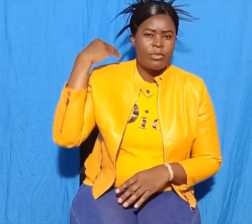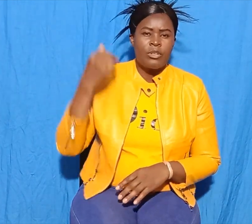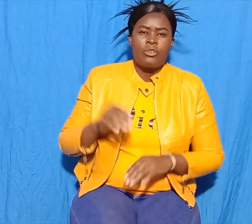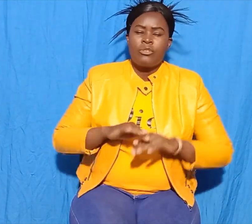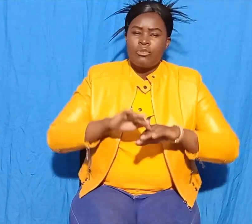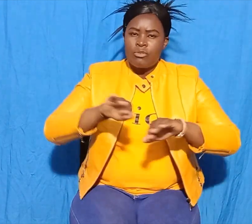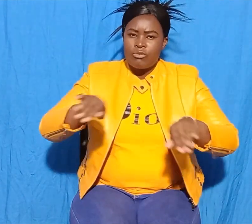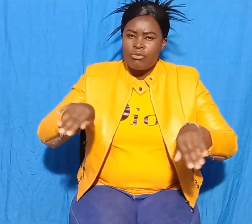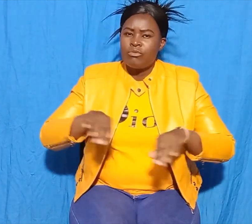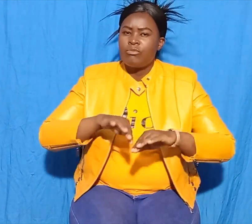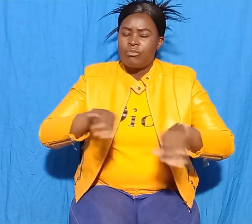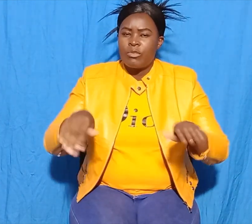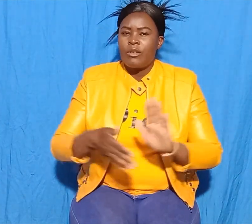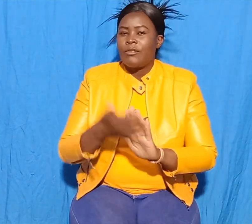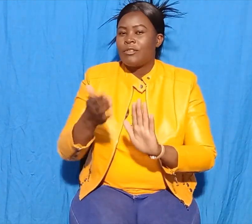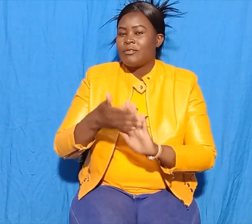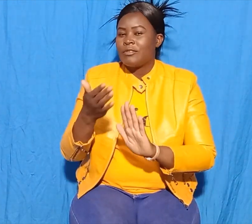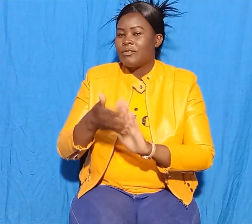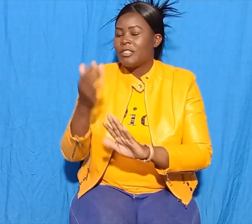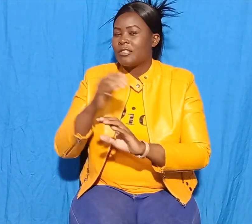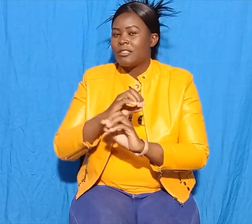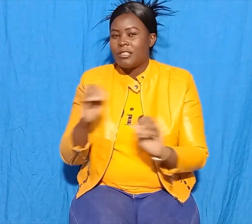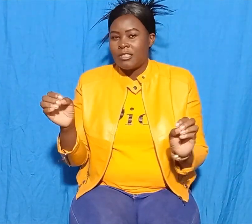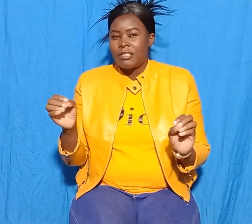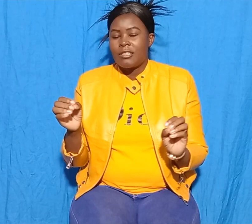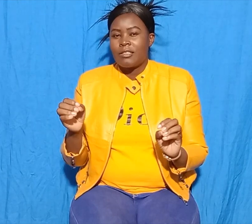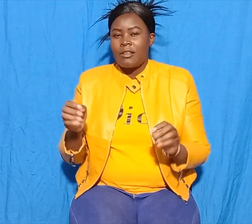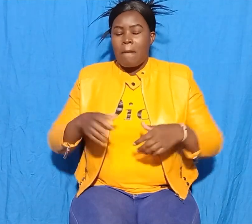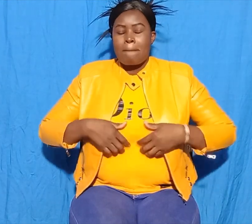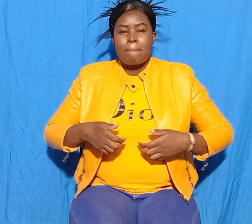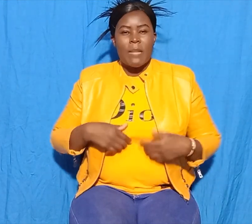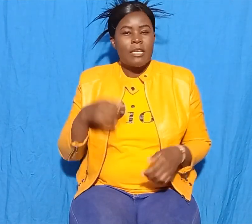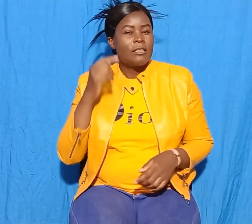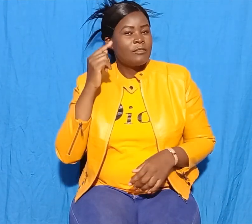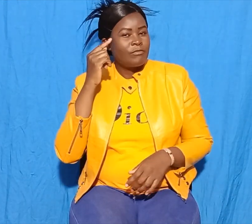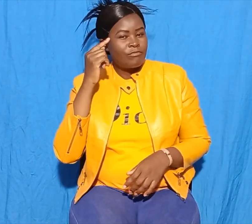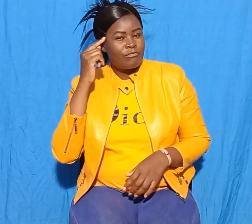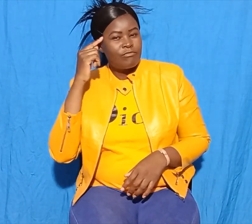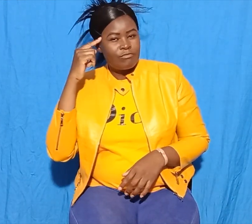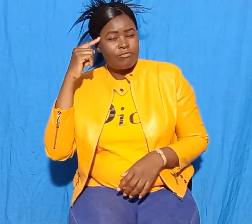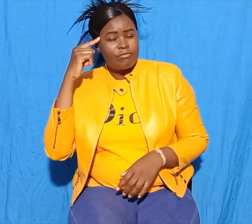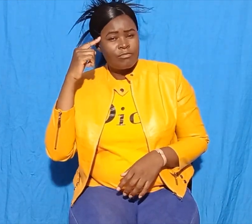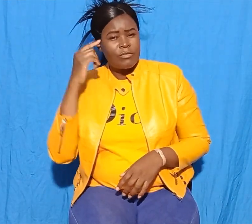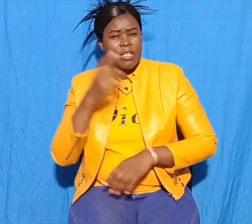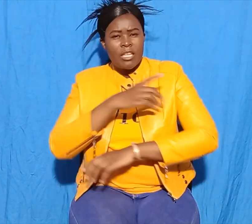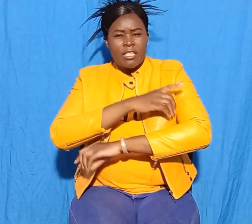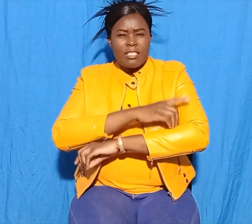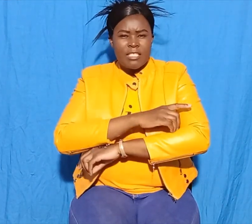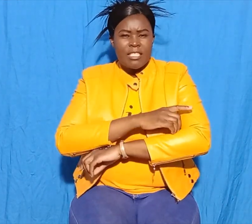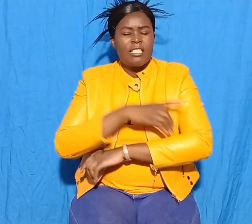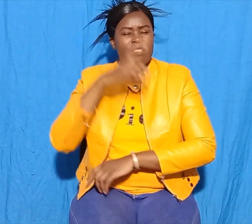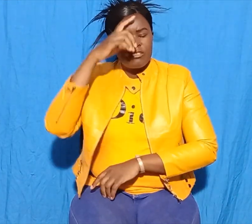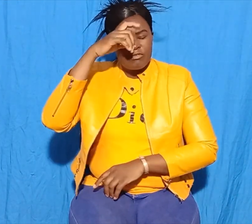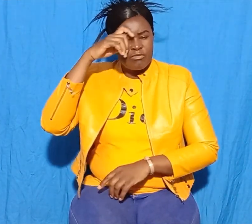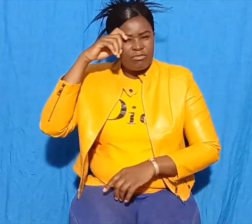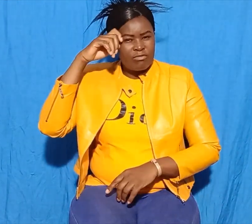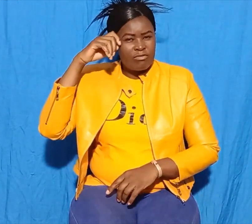The monkey thought, the day is very hot. It will feel nice in the water. I think I'm home.